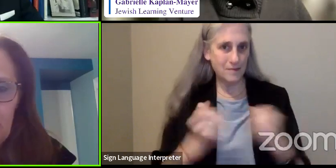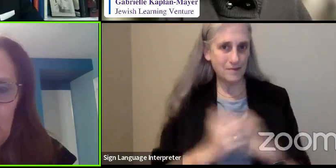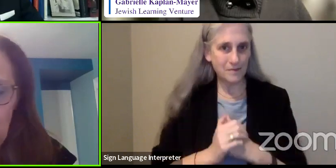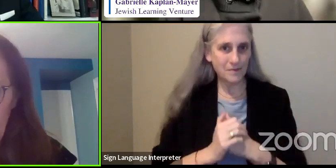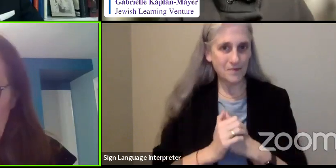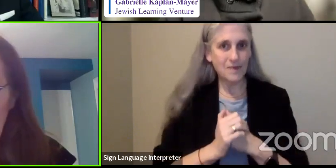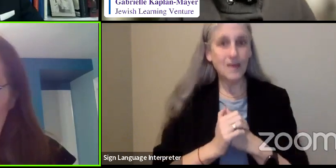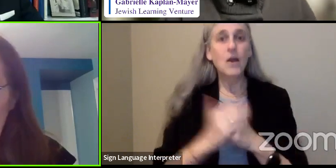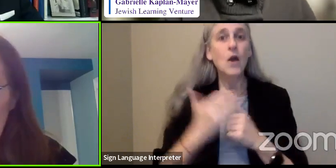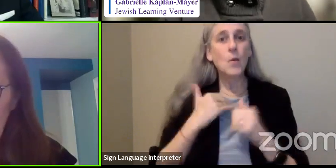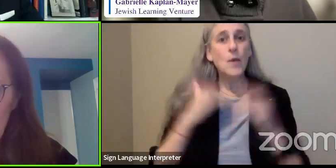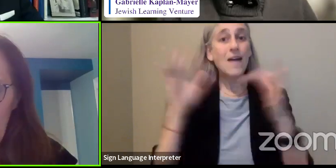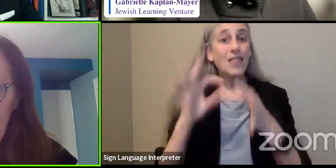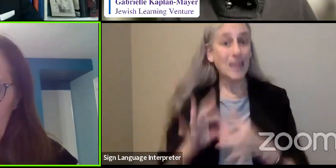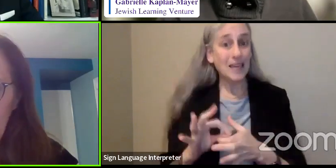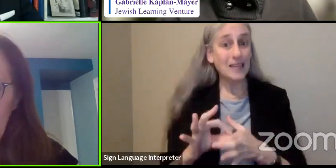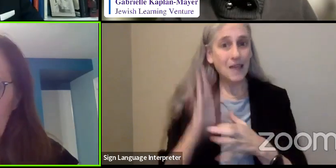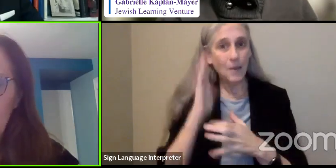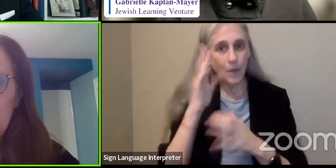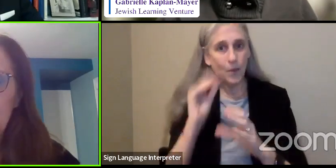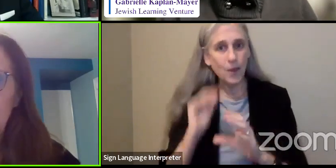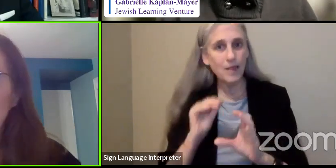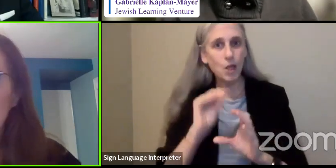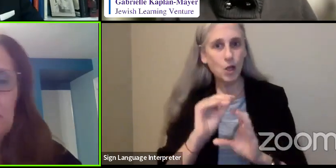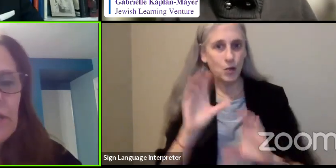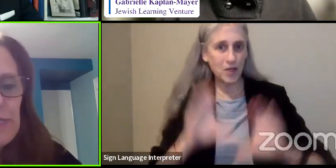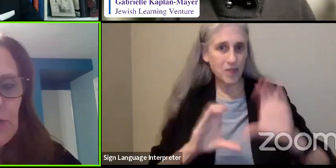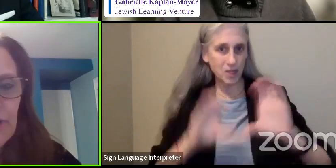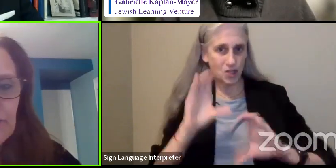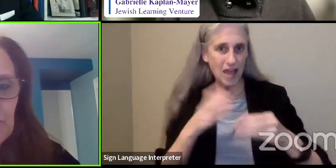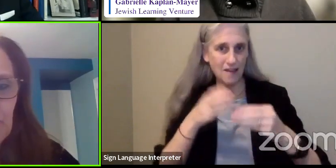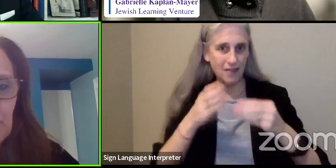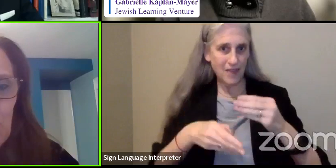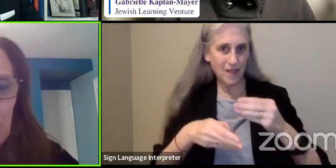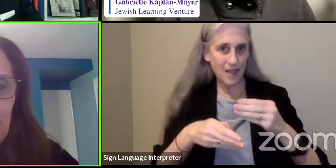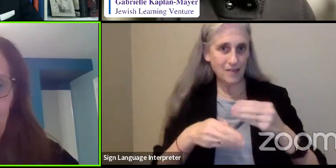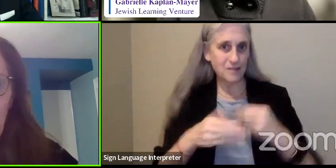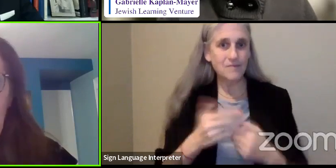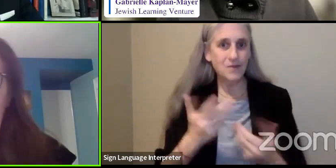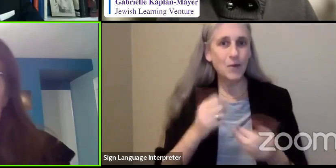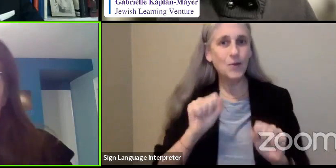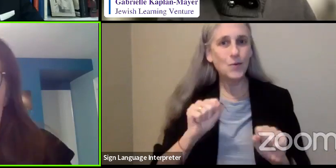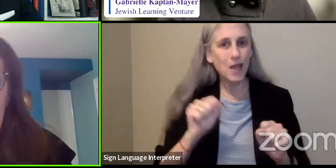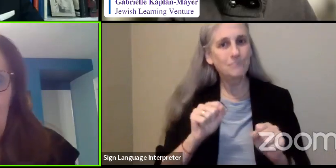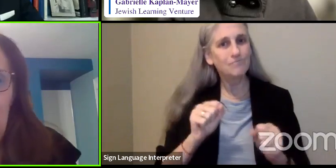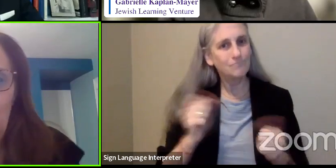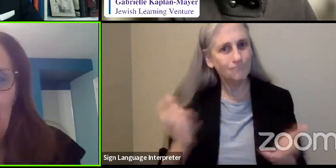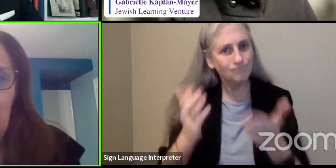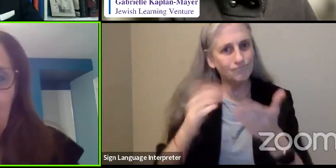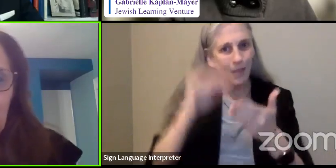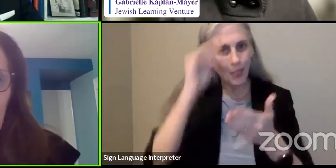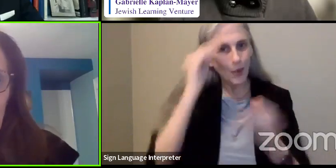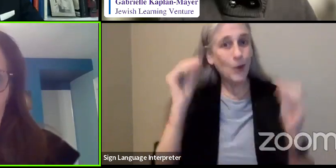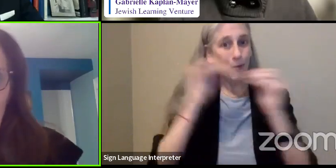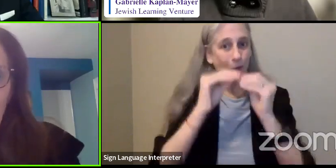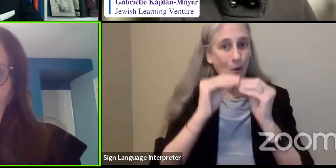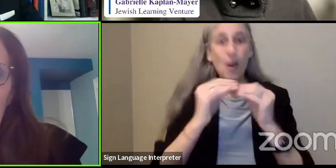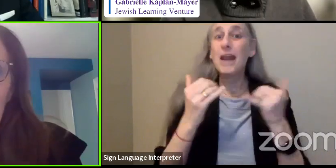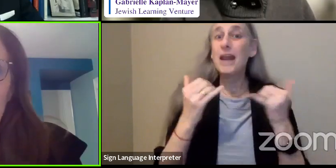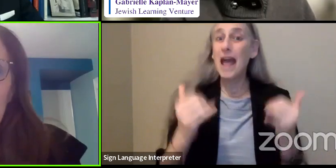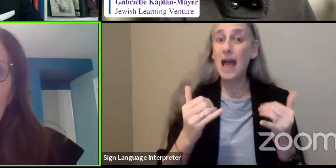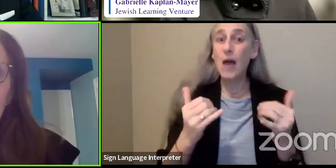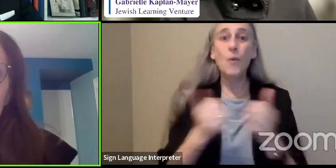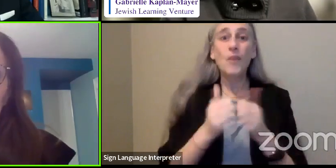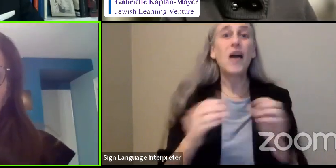links to all of our organizations in the chat at the end of the presentation in case you'd like to learn more. And now, without further ado,